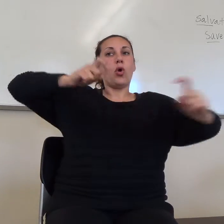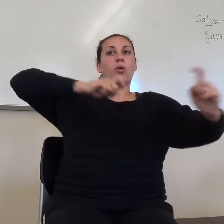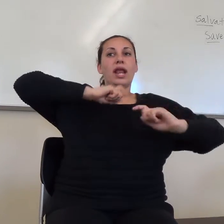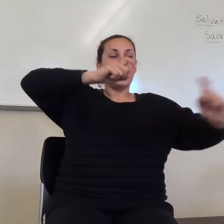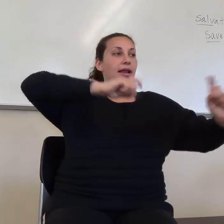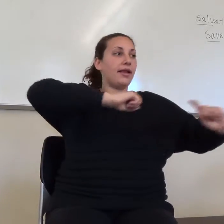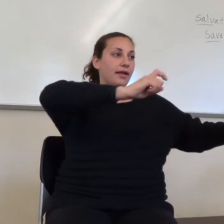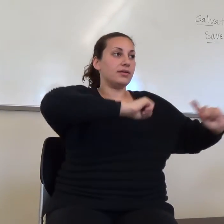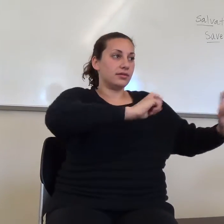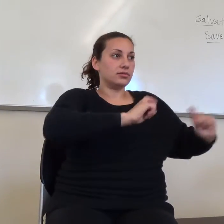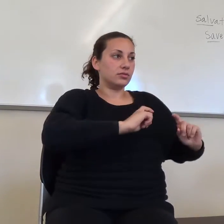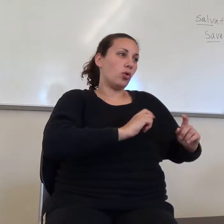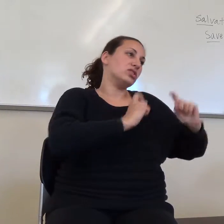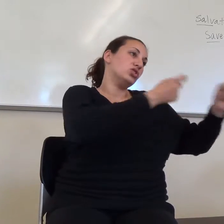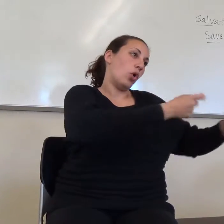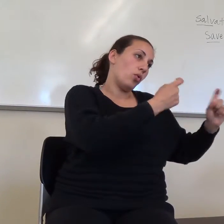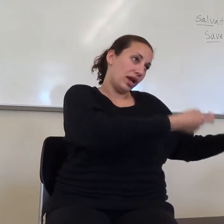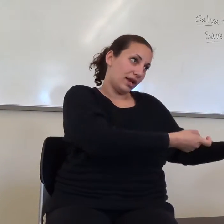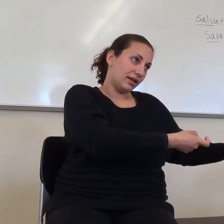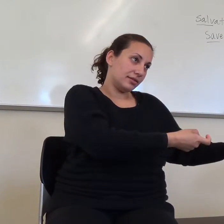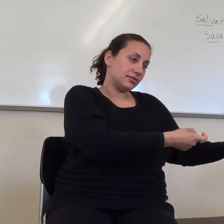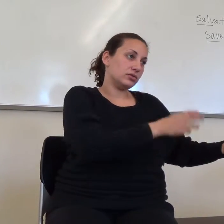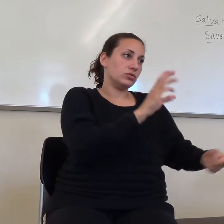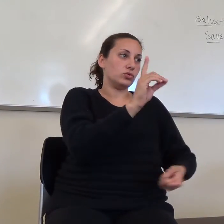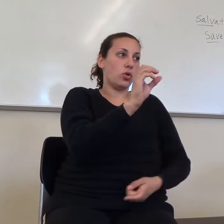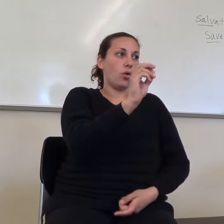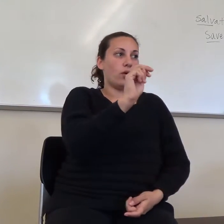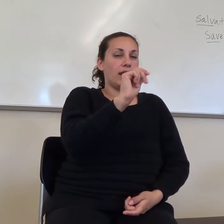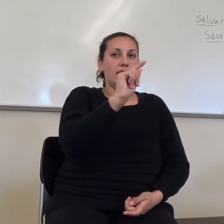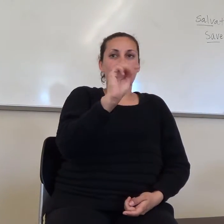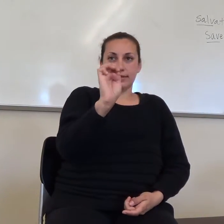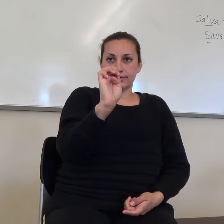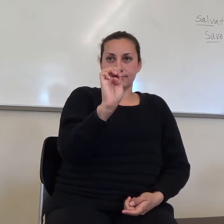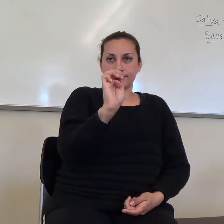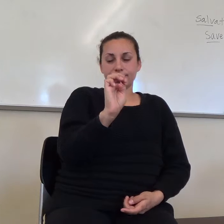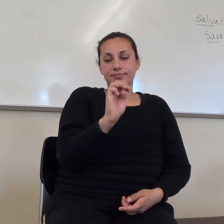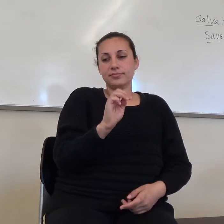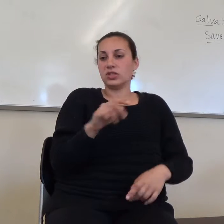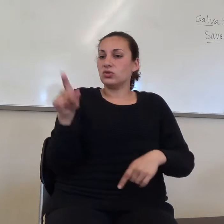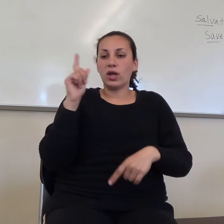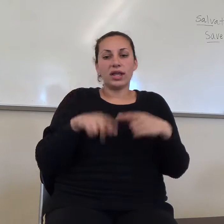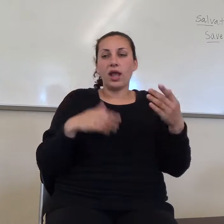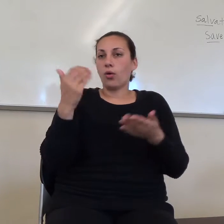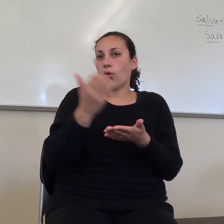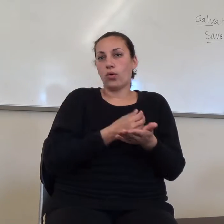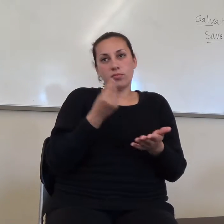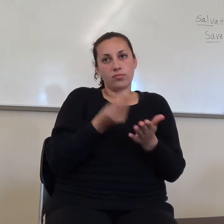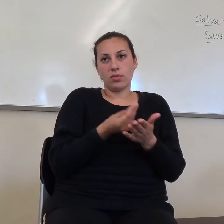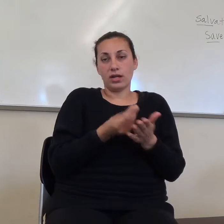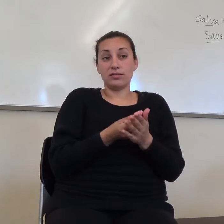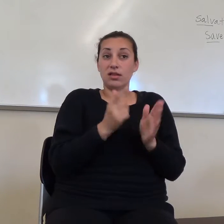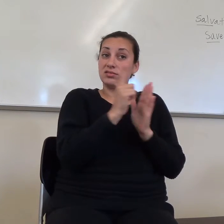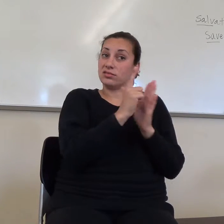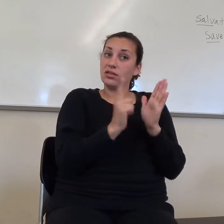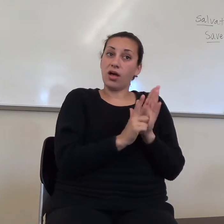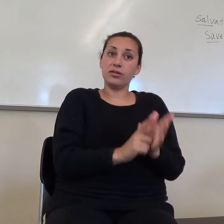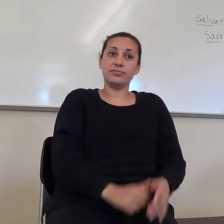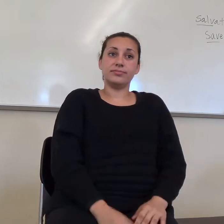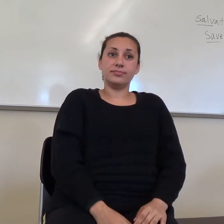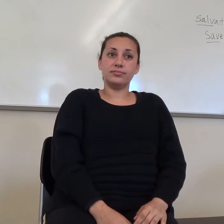it on what they're doing. So they can't make any money by law. And again, you hear about that all